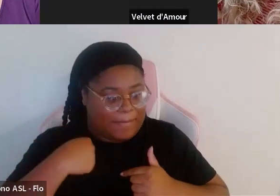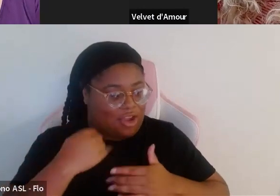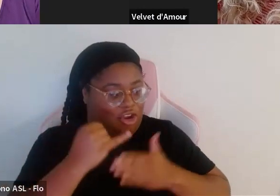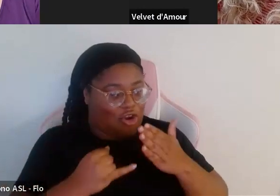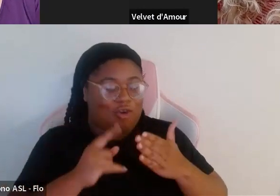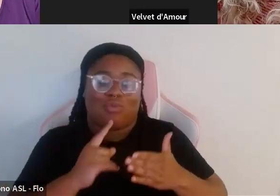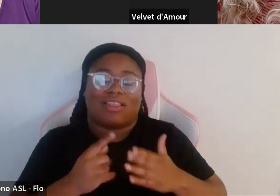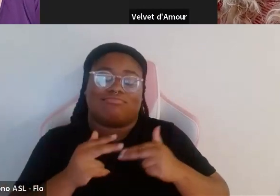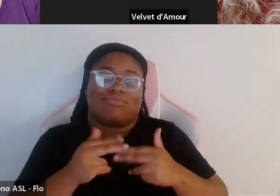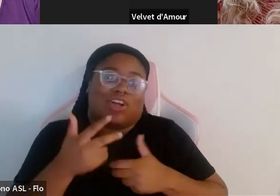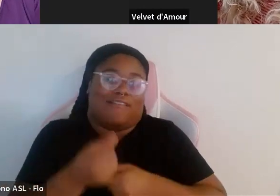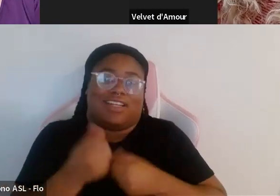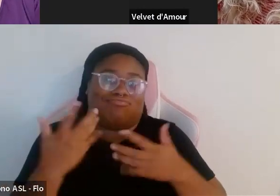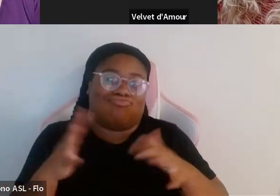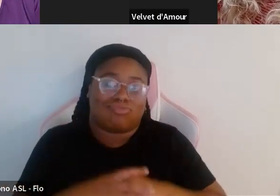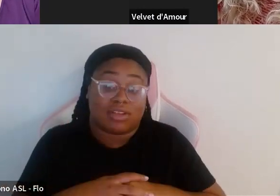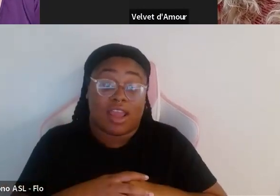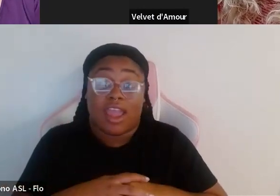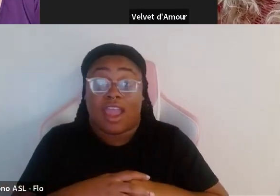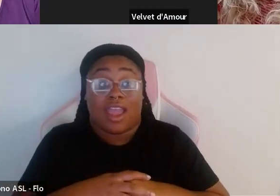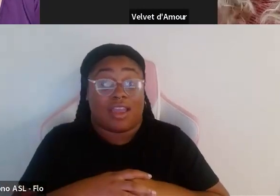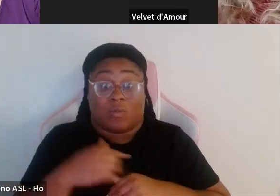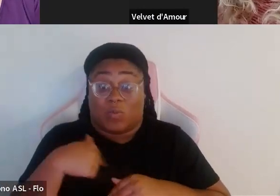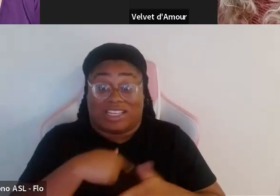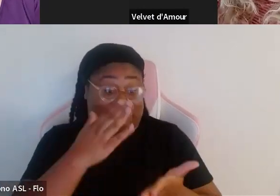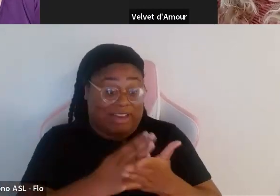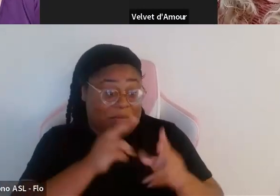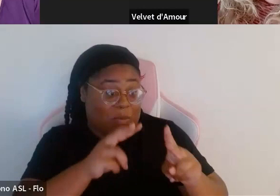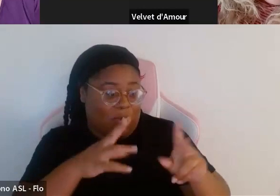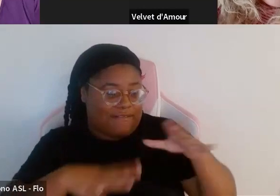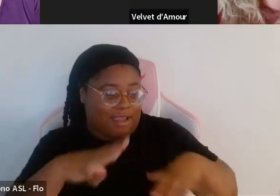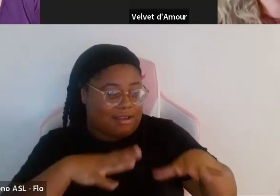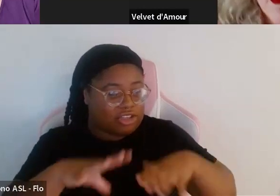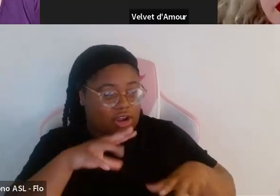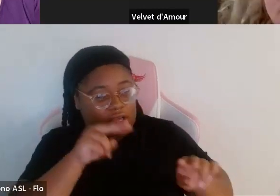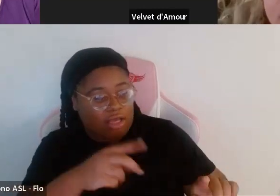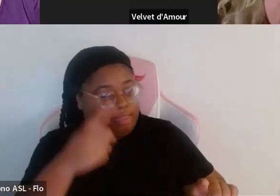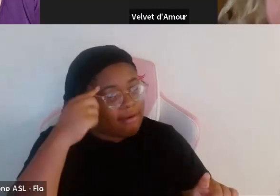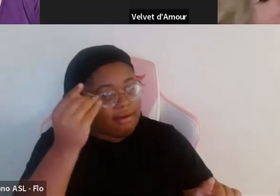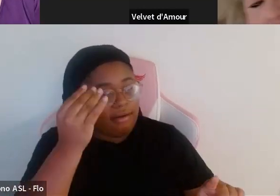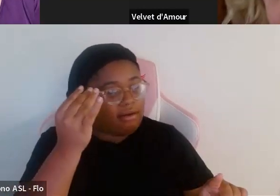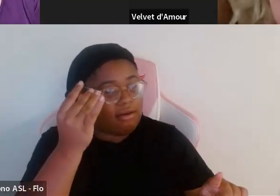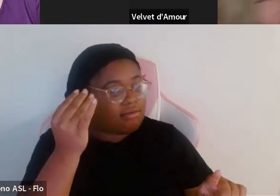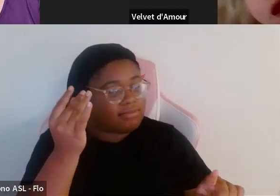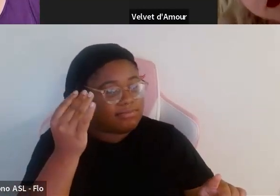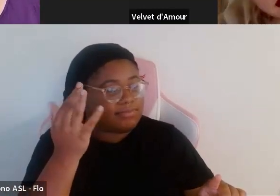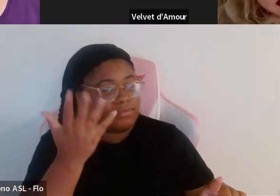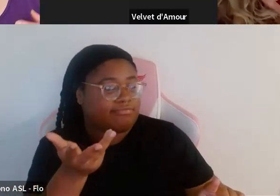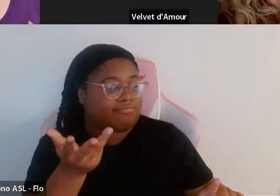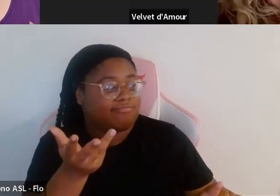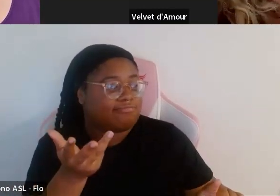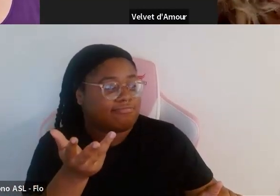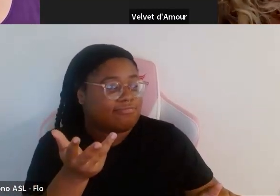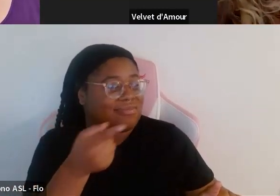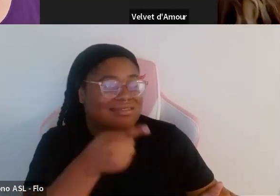confidence i think when we stop looking at fashion as something that is not in our